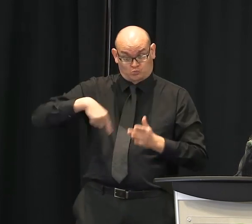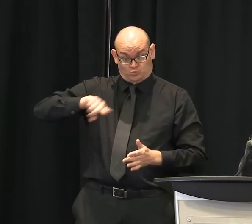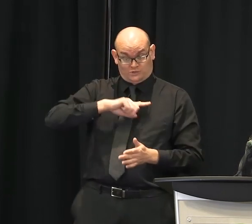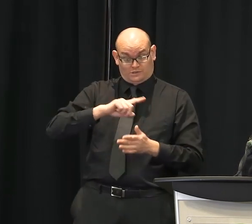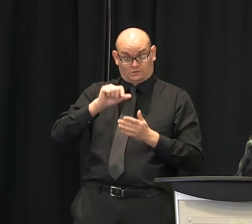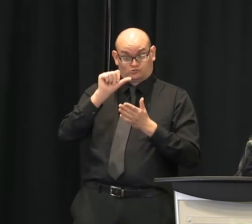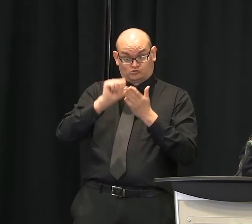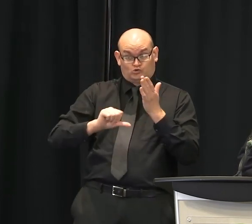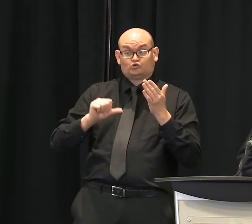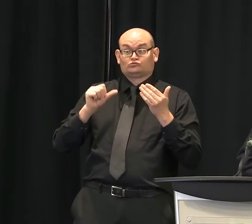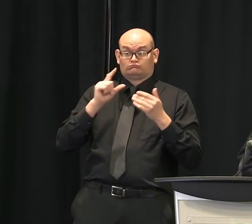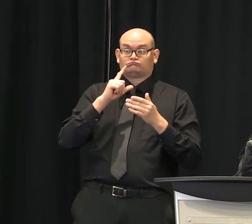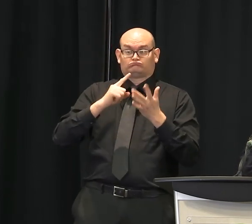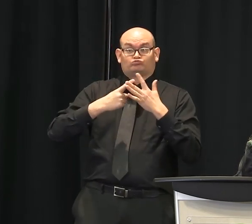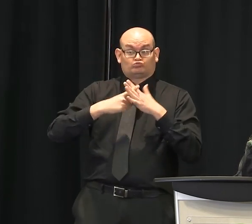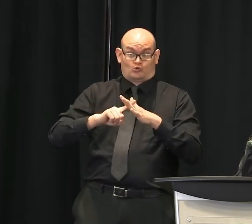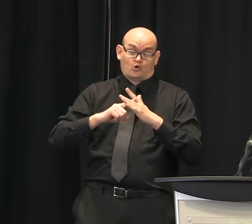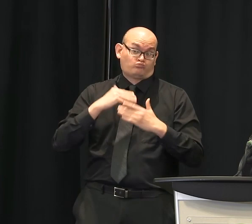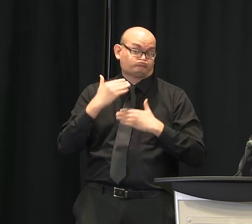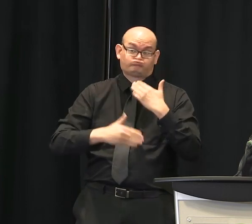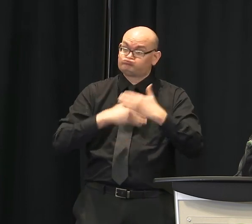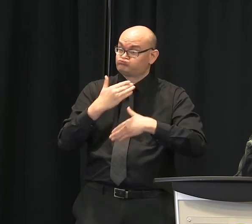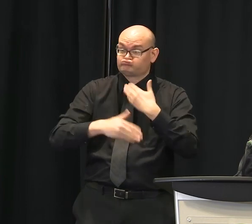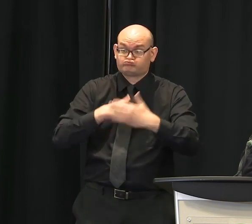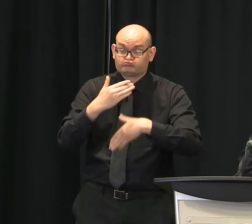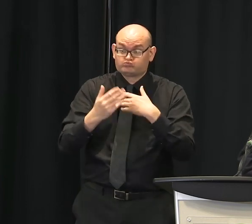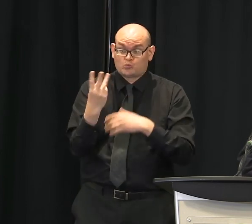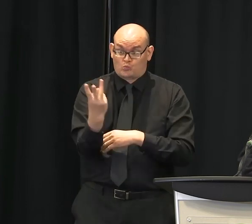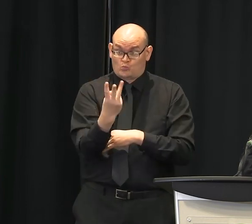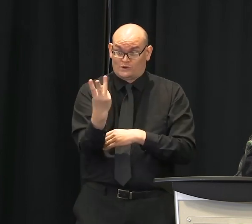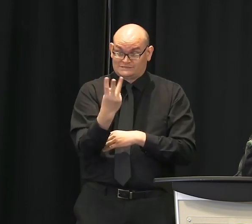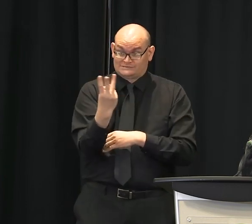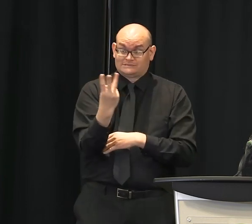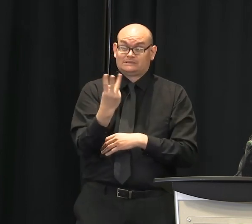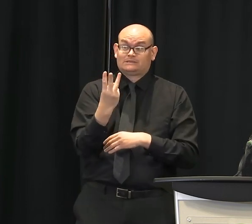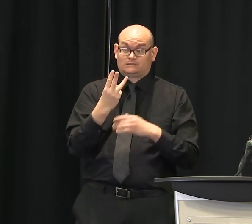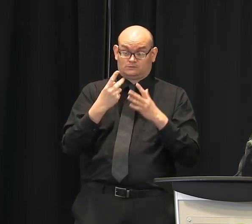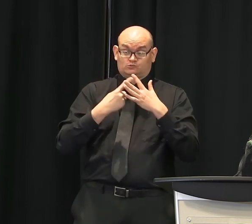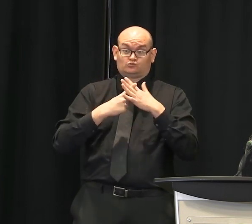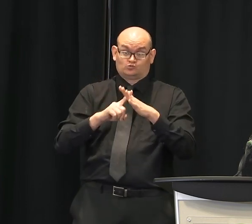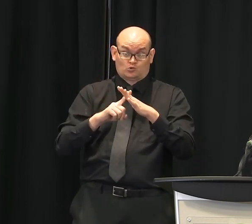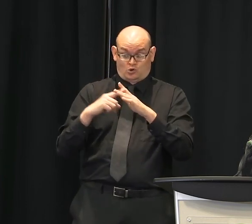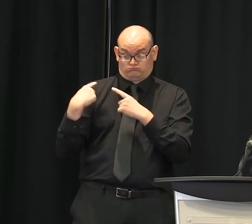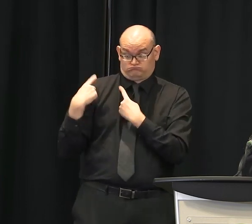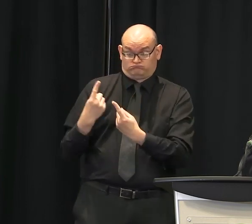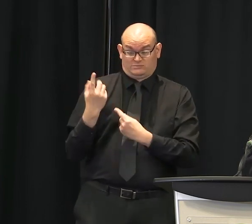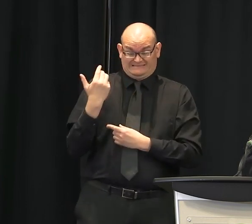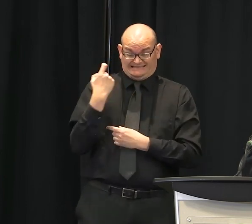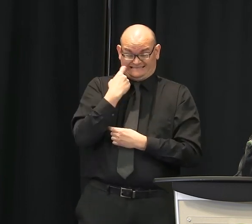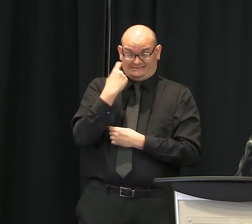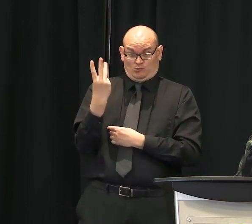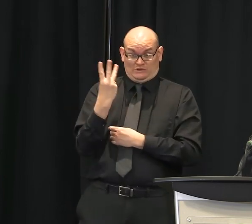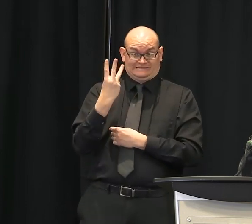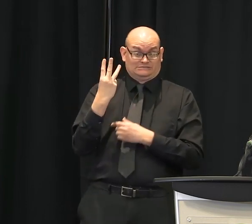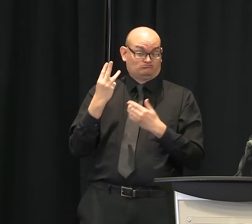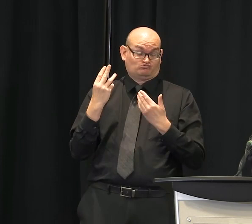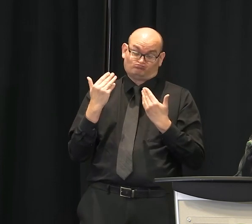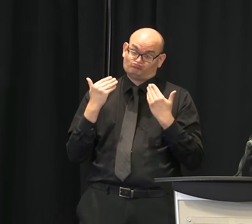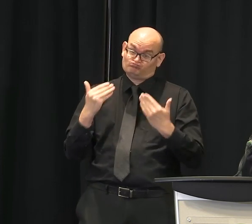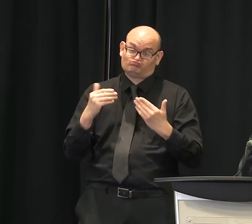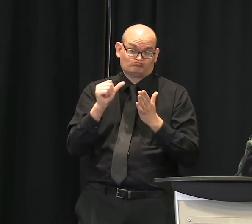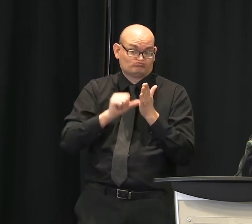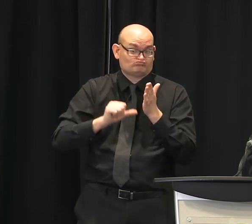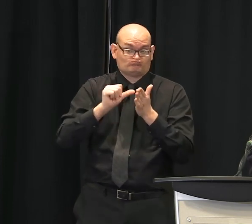Wednesday. So we're trying to ramp that capacity back up, and that's all going well. I think from my standpoint